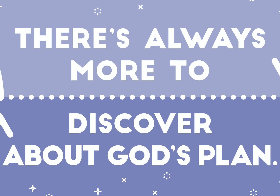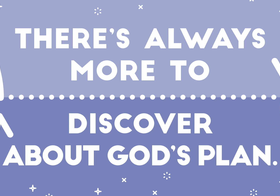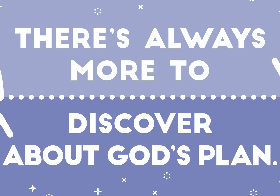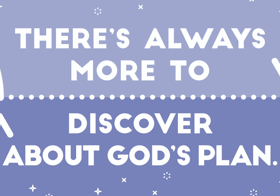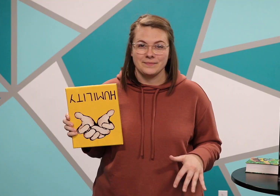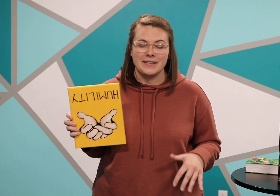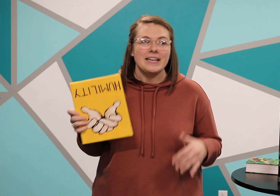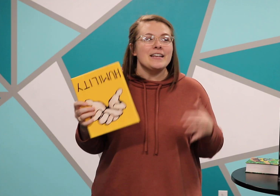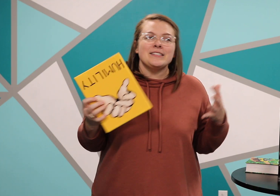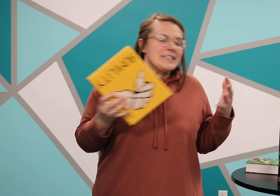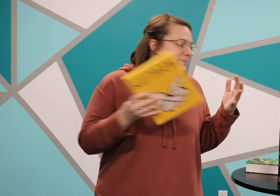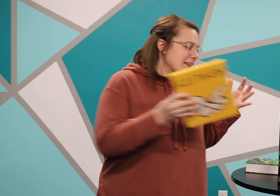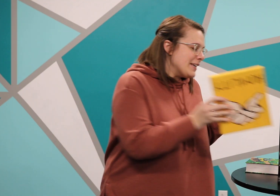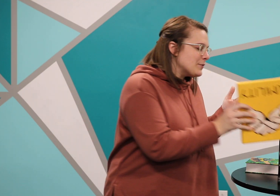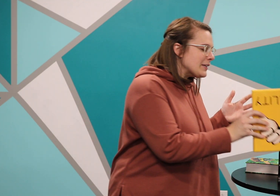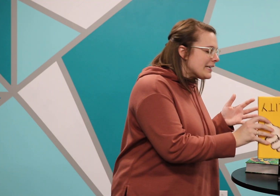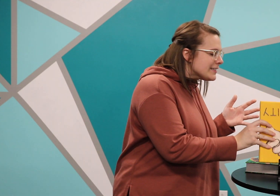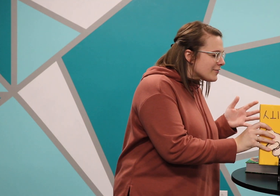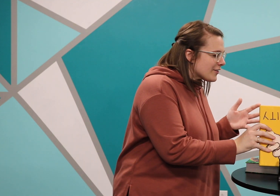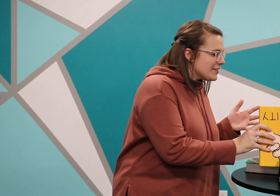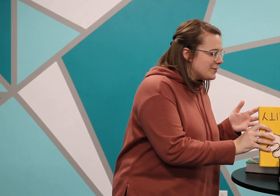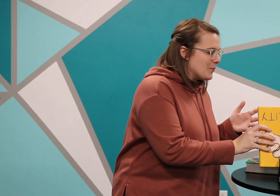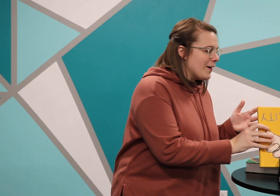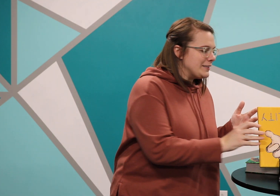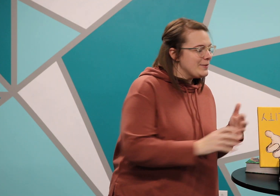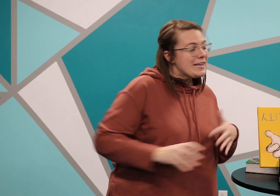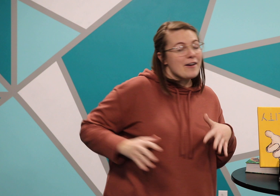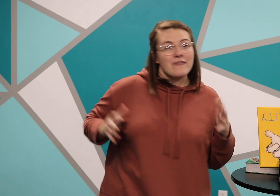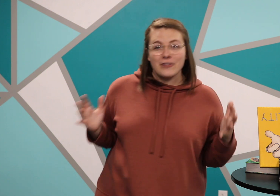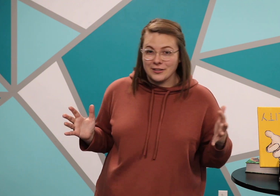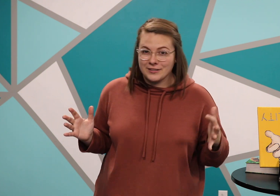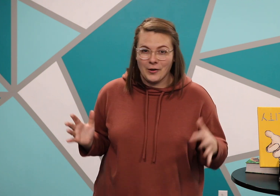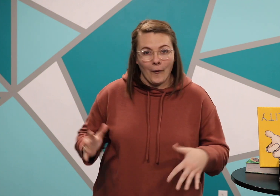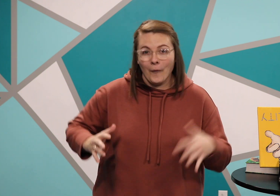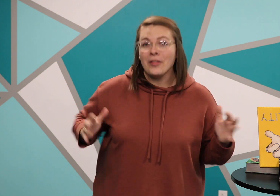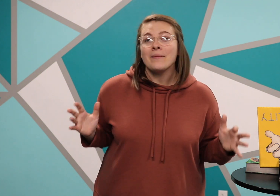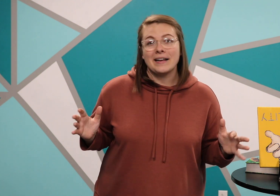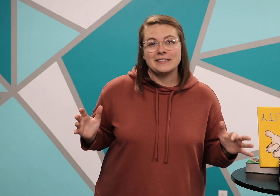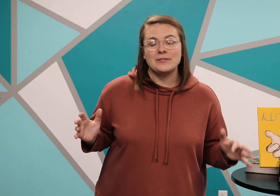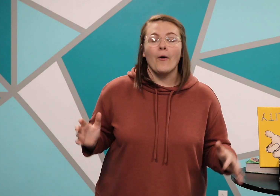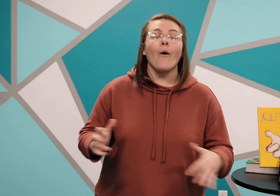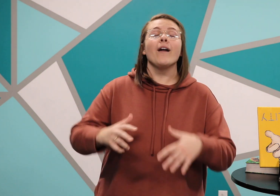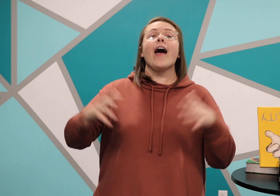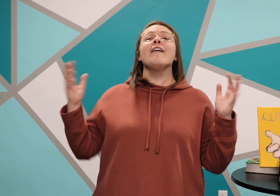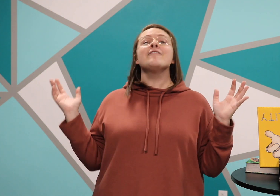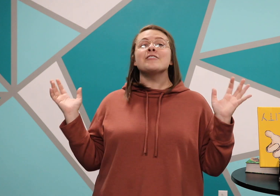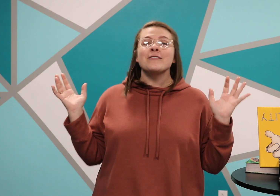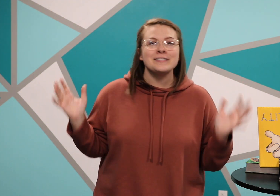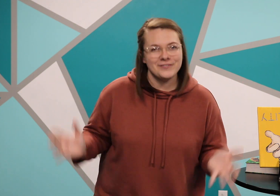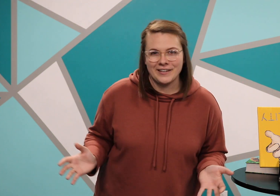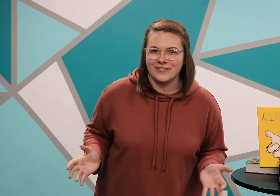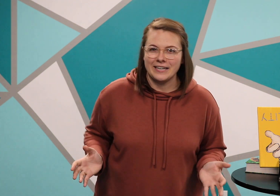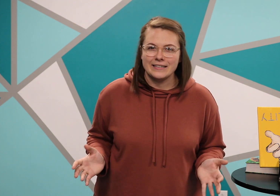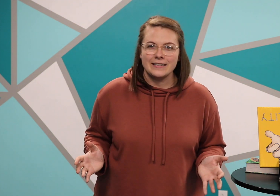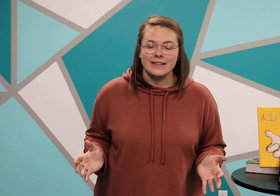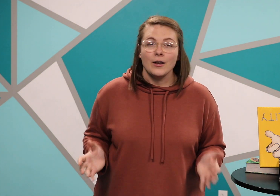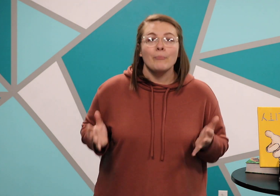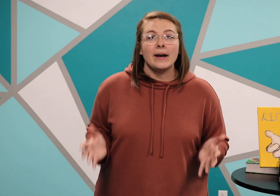plan. You see, it's really easy for us to want to be first or the best or everyone's favorite, but